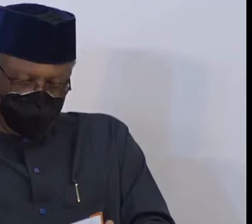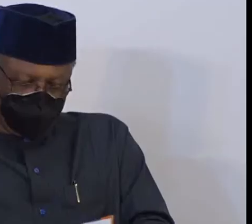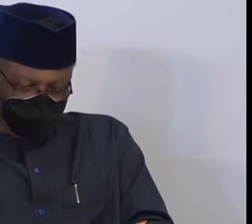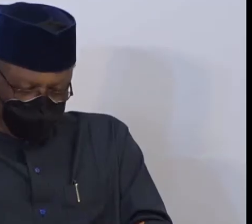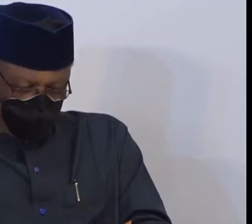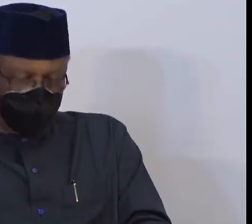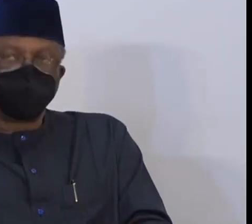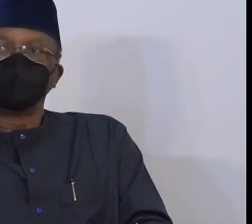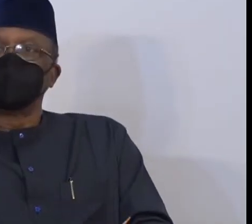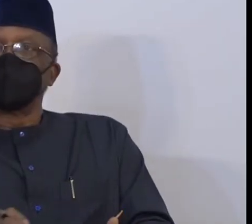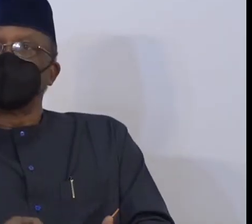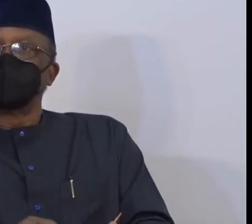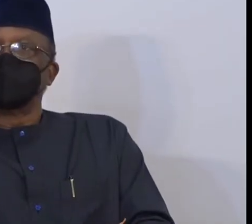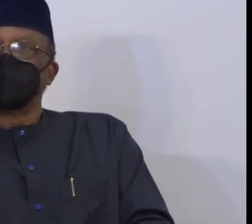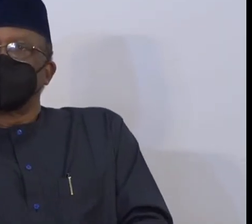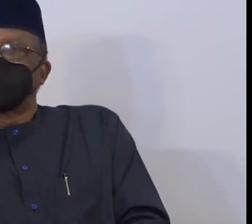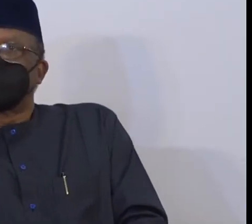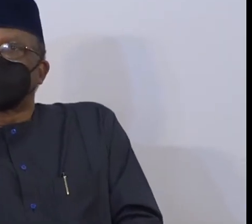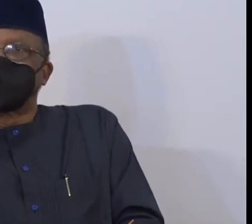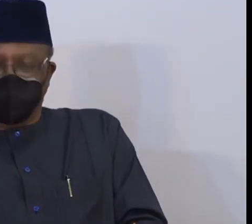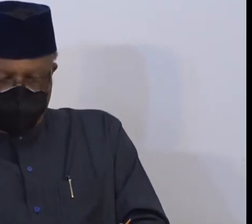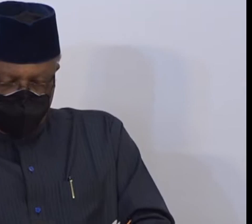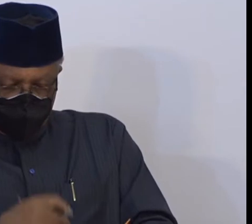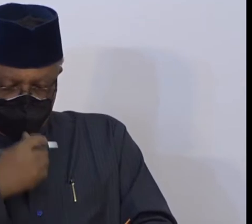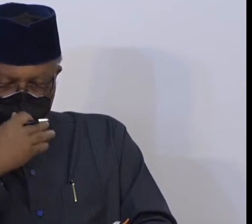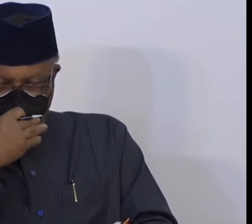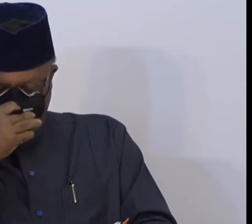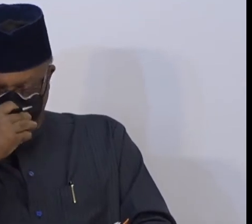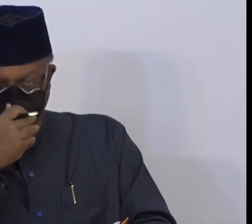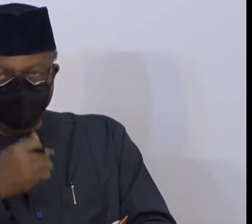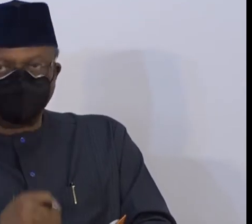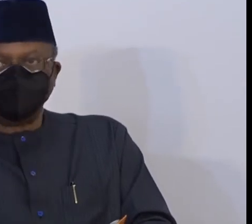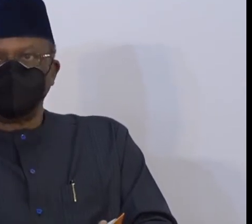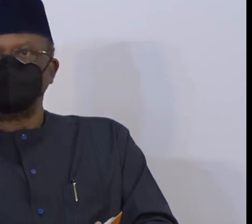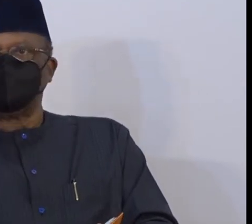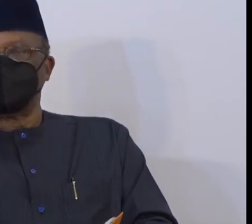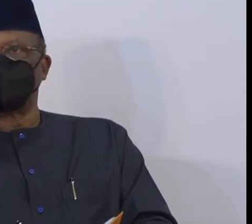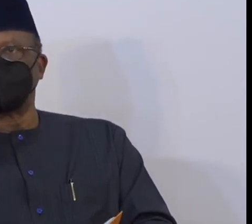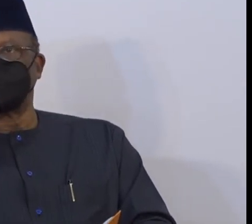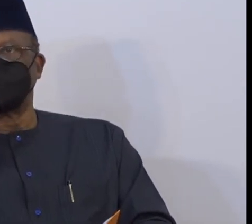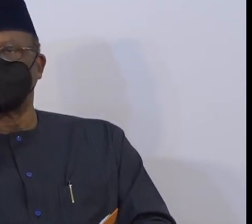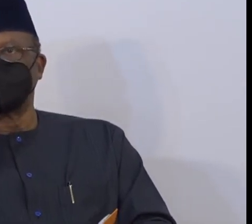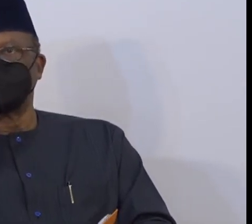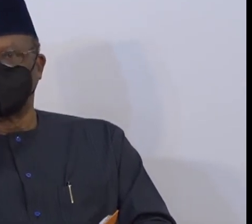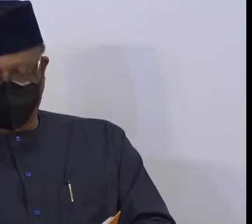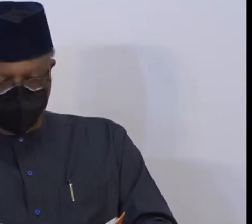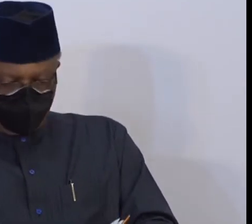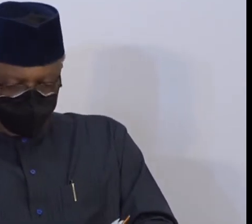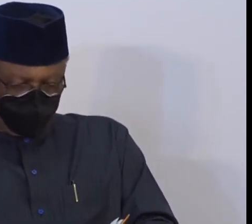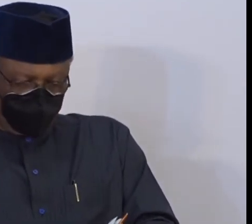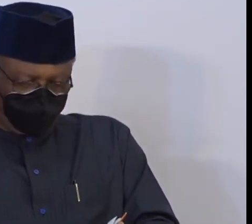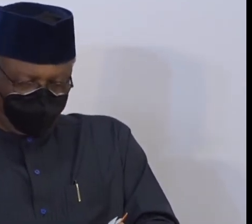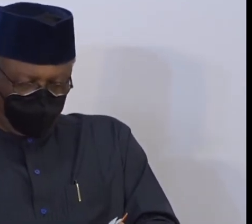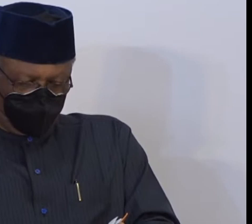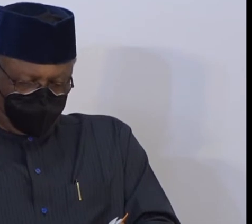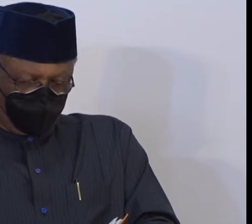This development calls for great caution because the virus is very virulent, raging in so many